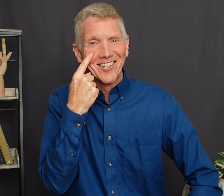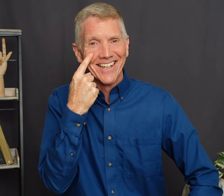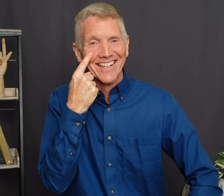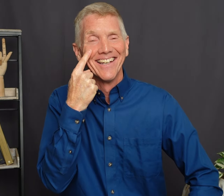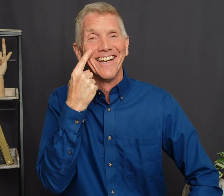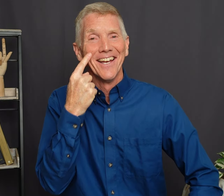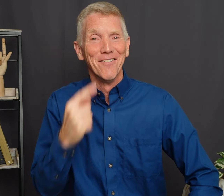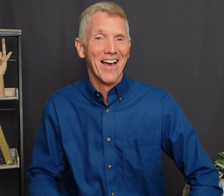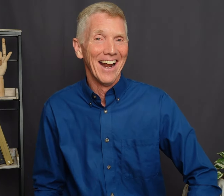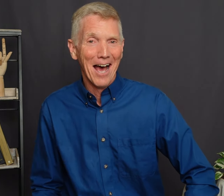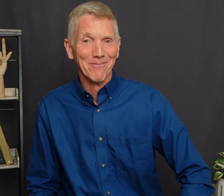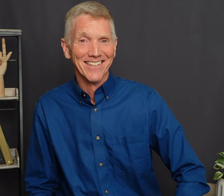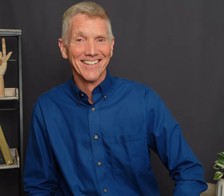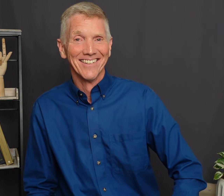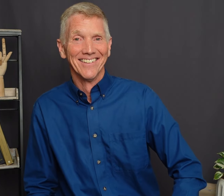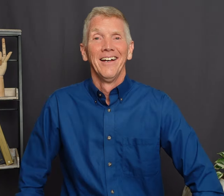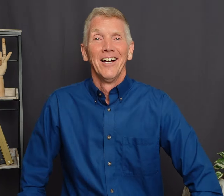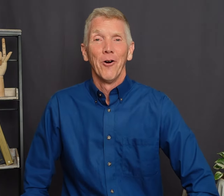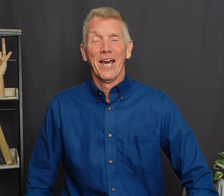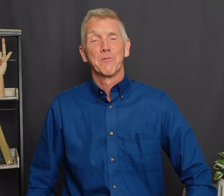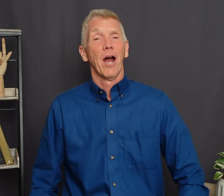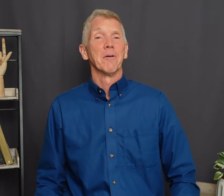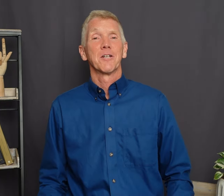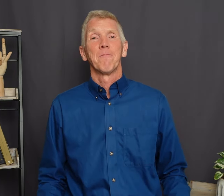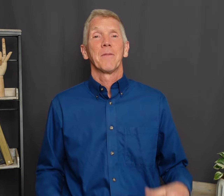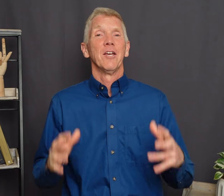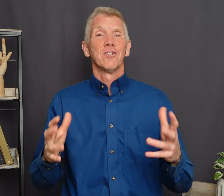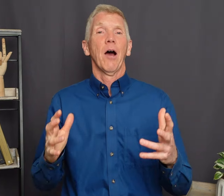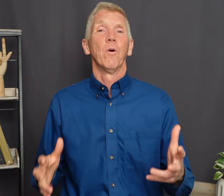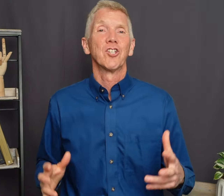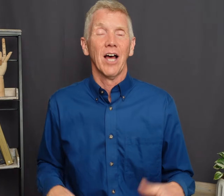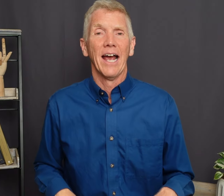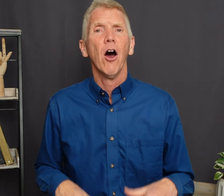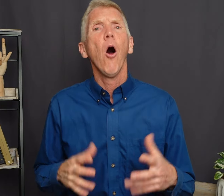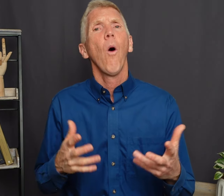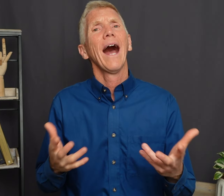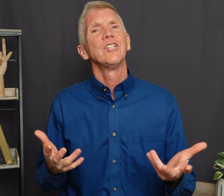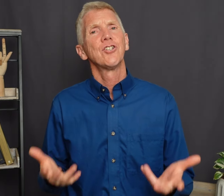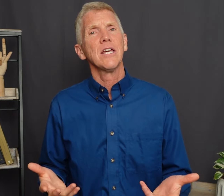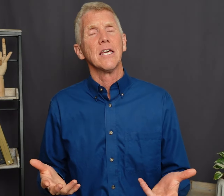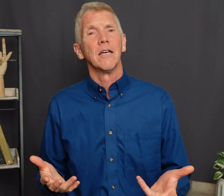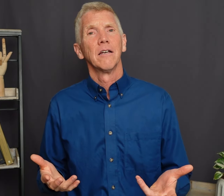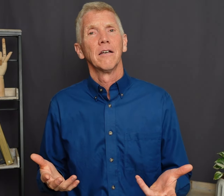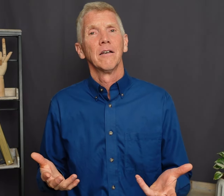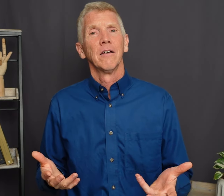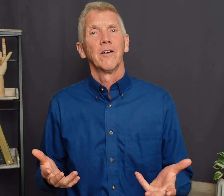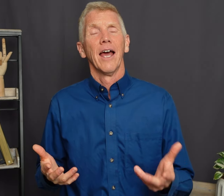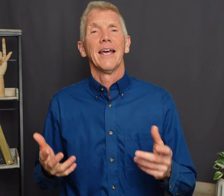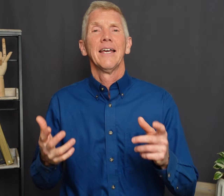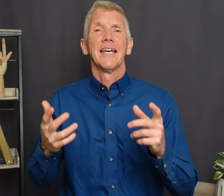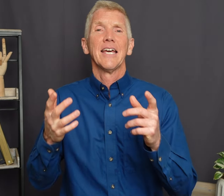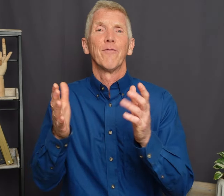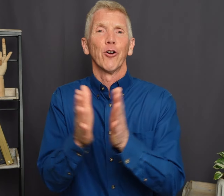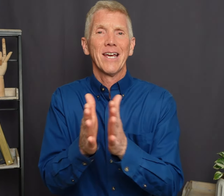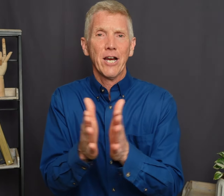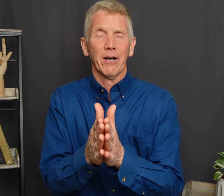see If that happens Okay as promised Here's that one sign Oh I see Okay If you're hearing